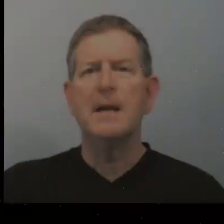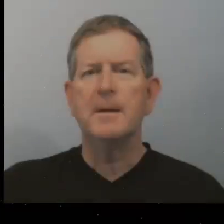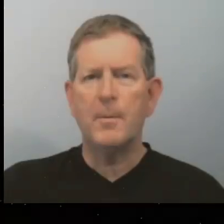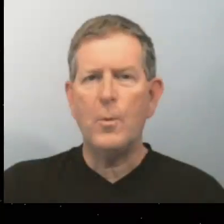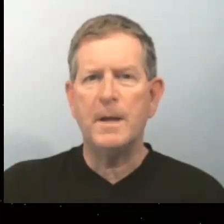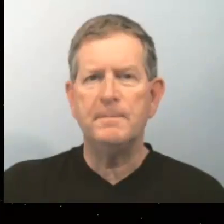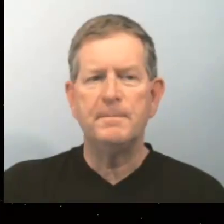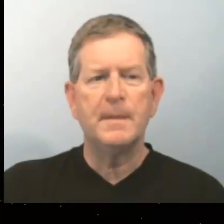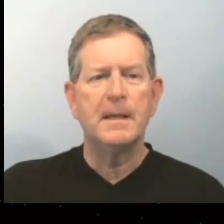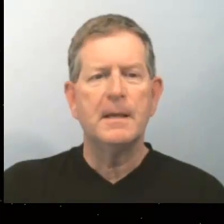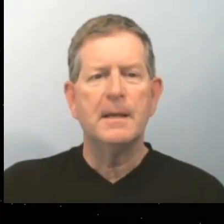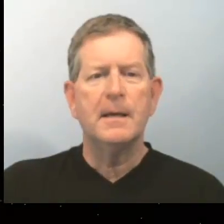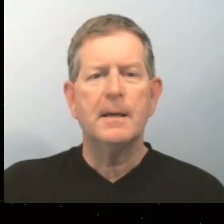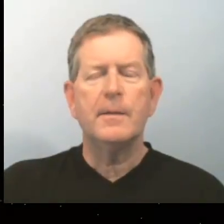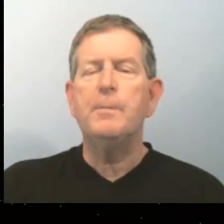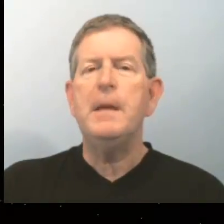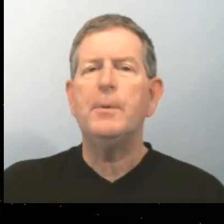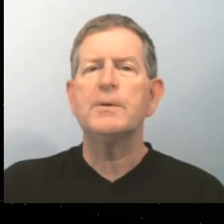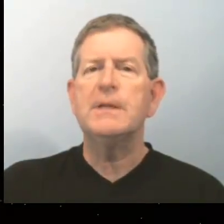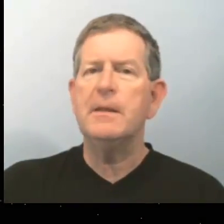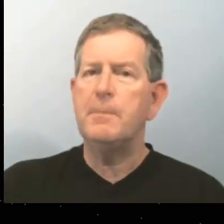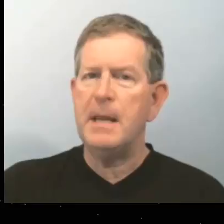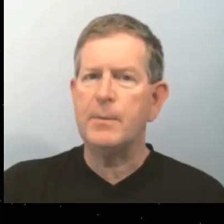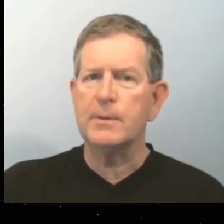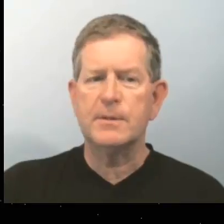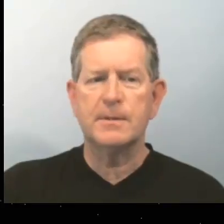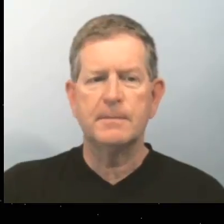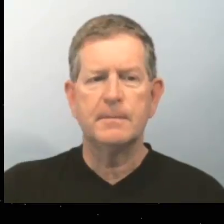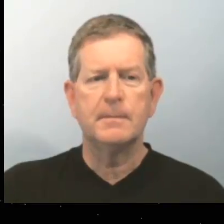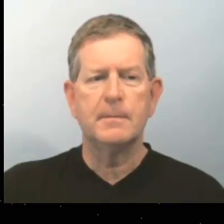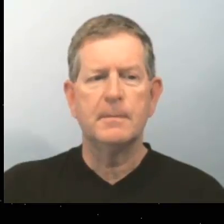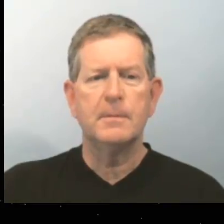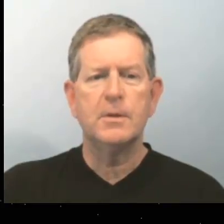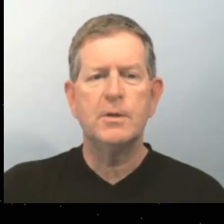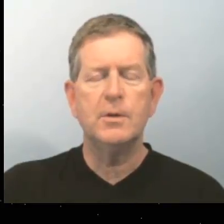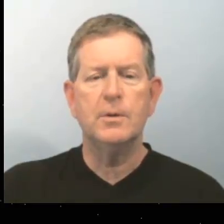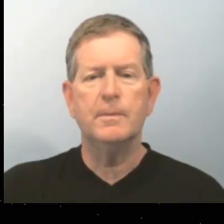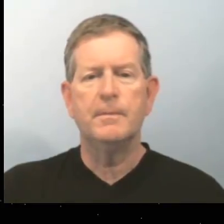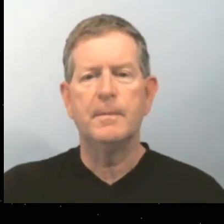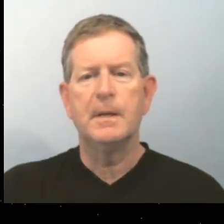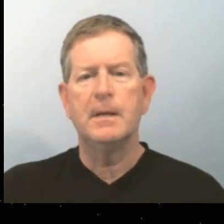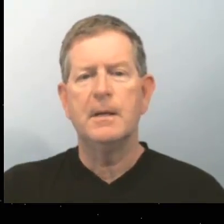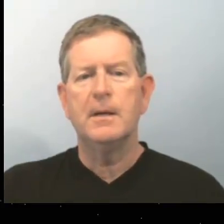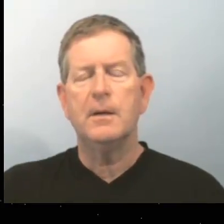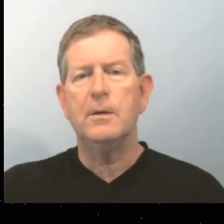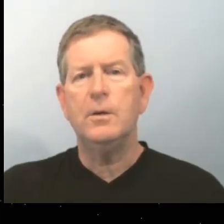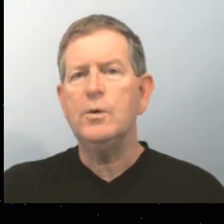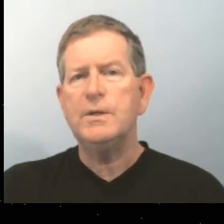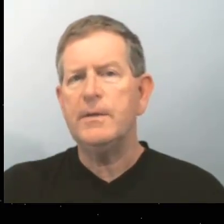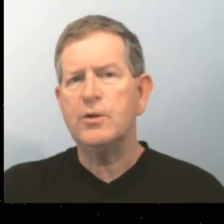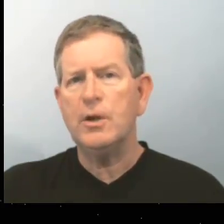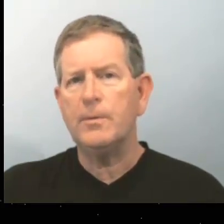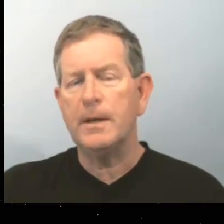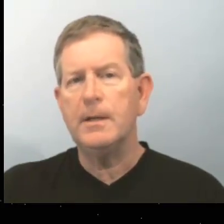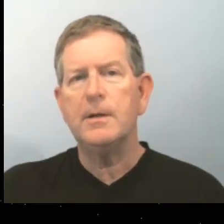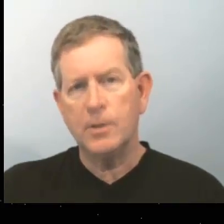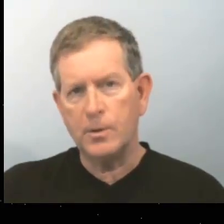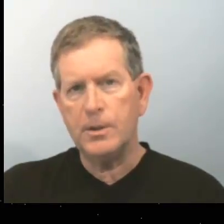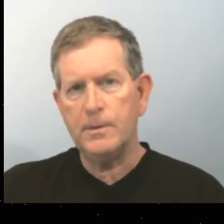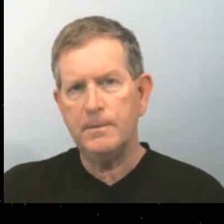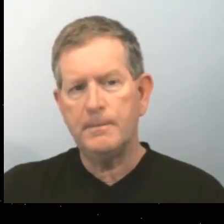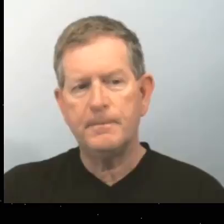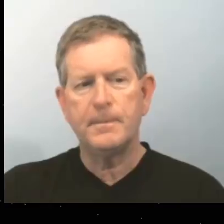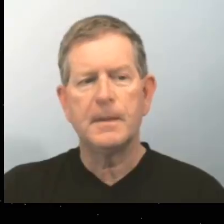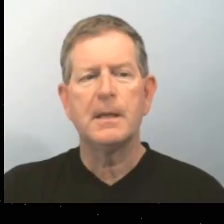Number one. The people see the papers. Two. You see the children,